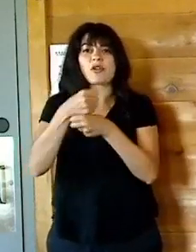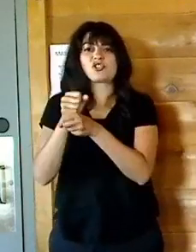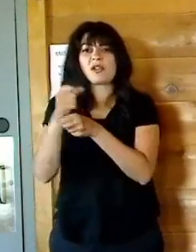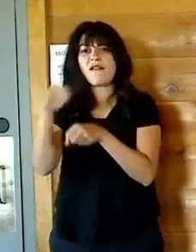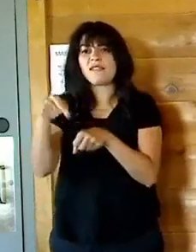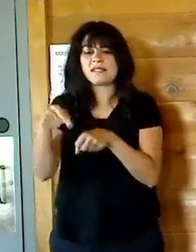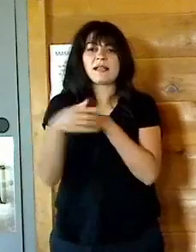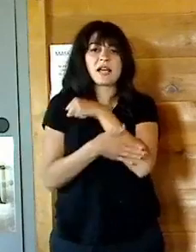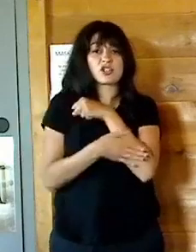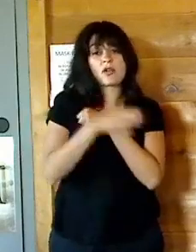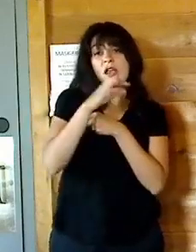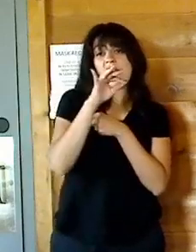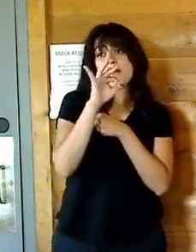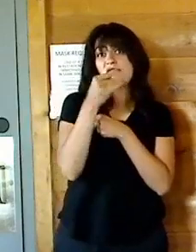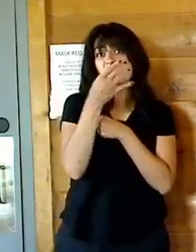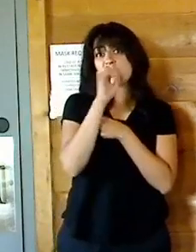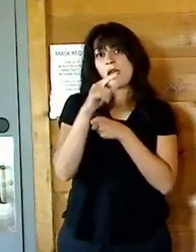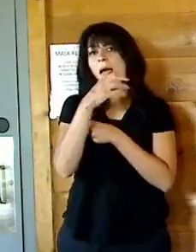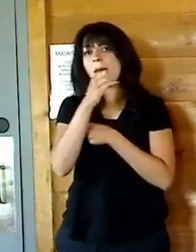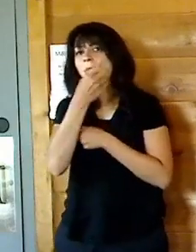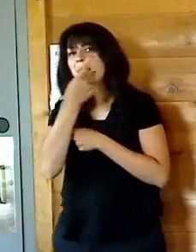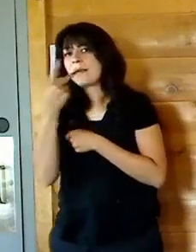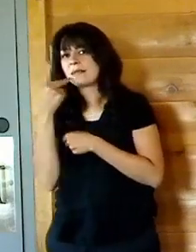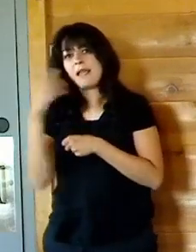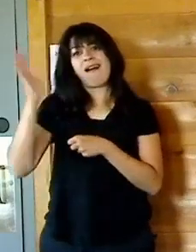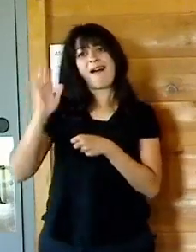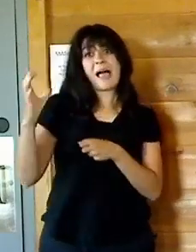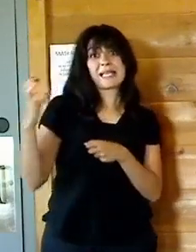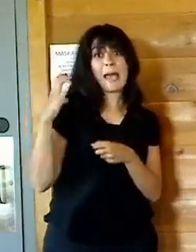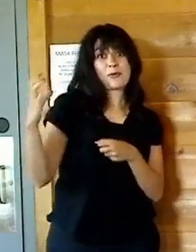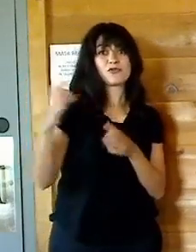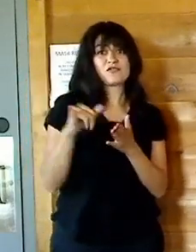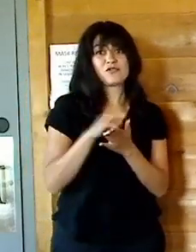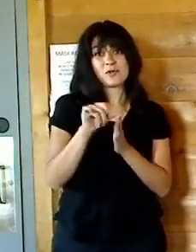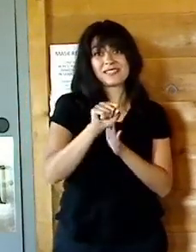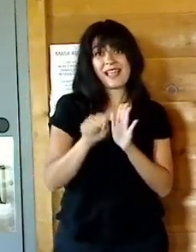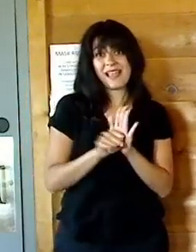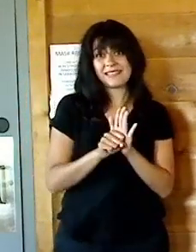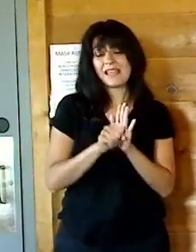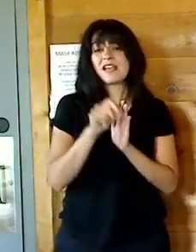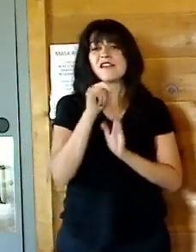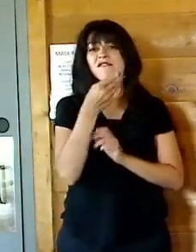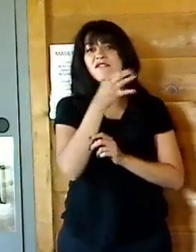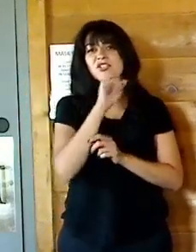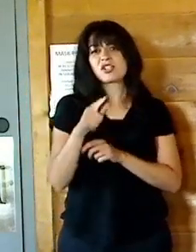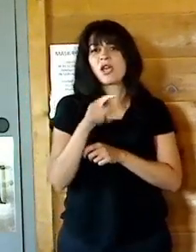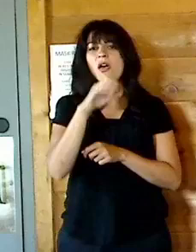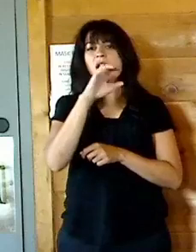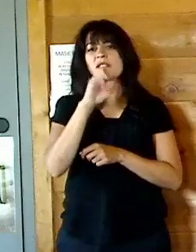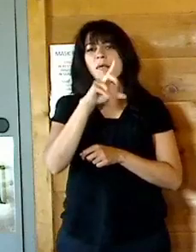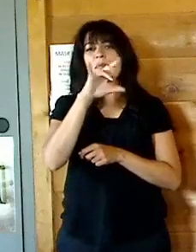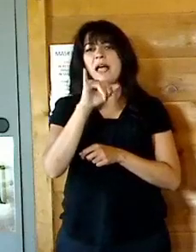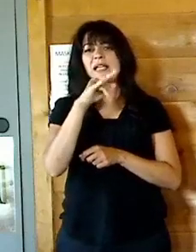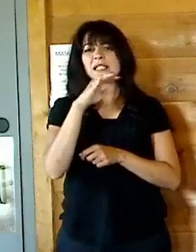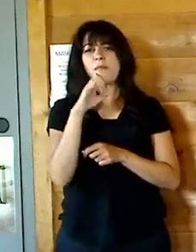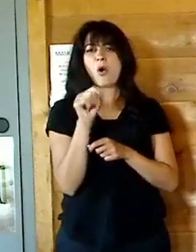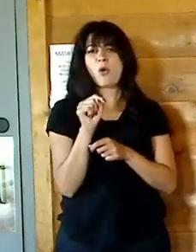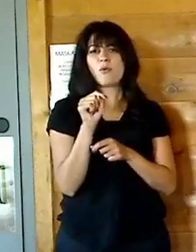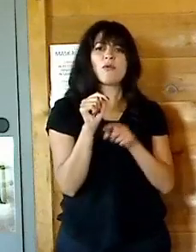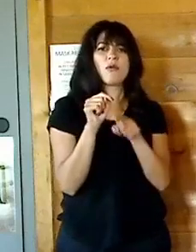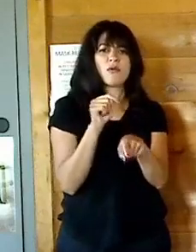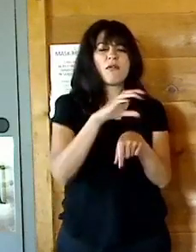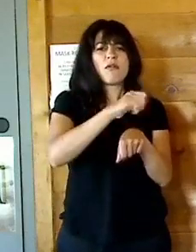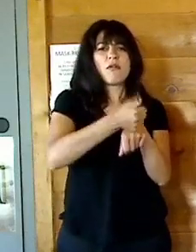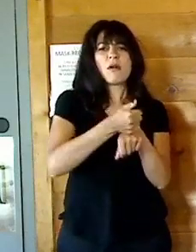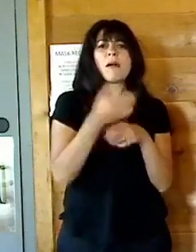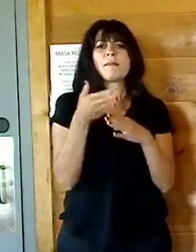You had Fishkill, which Fishkill and Poughkeepsie were early capitals of New York State. Yeah. The Fishkill Supply Depot that was established down between Fishkill,